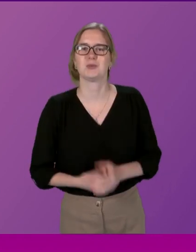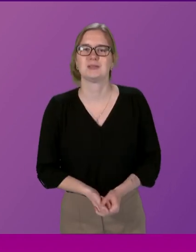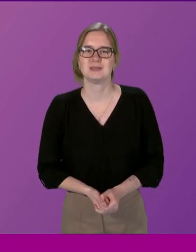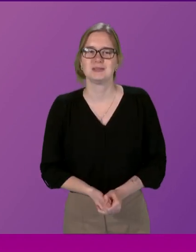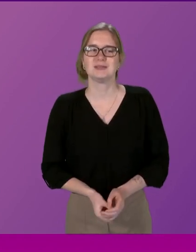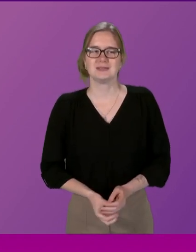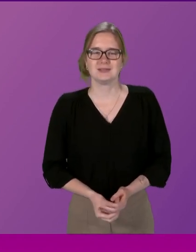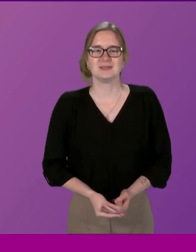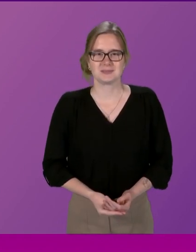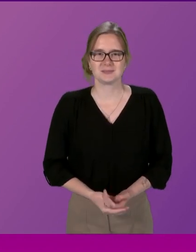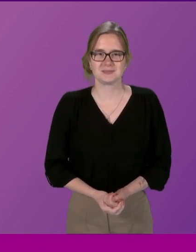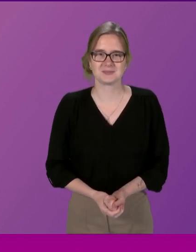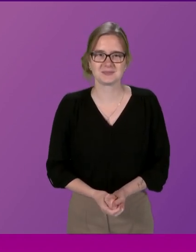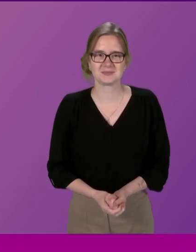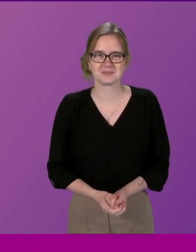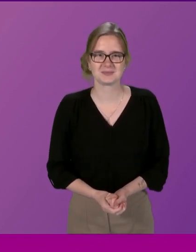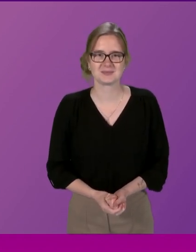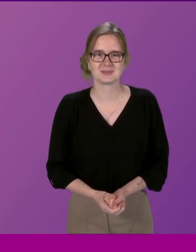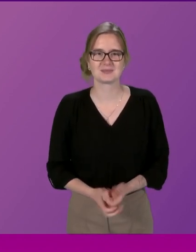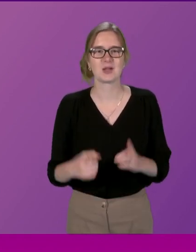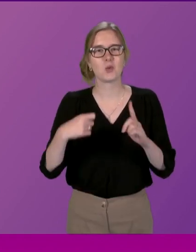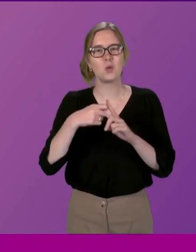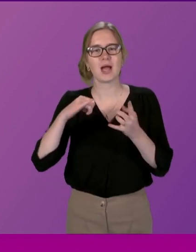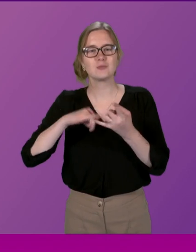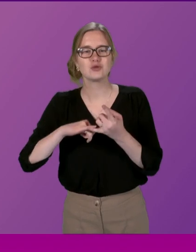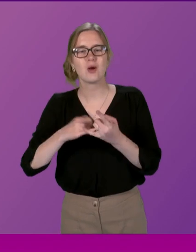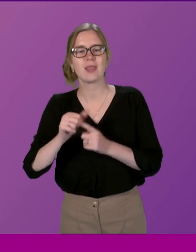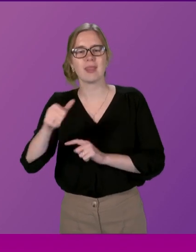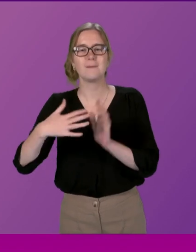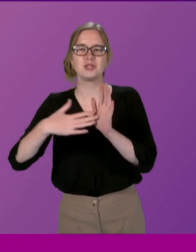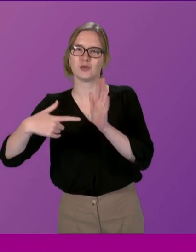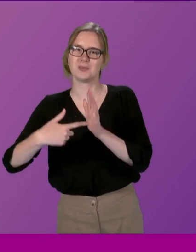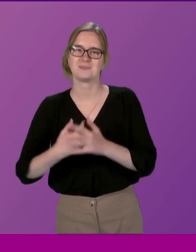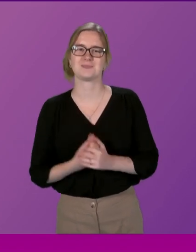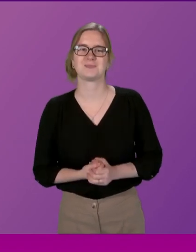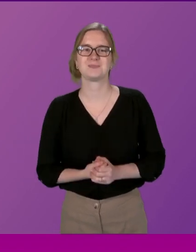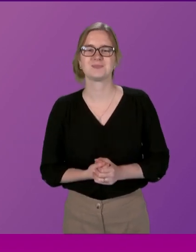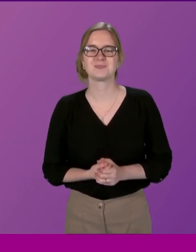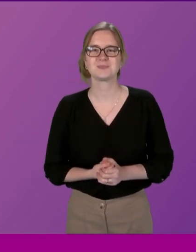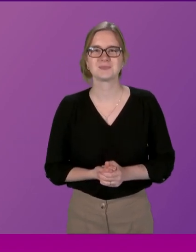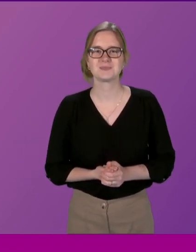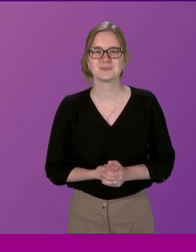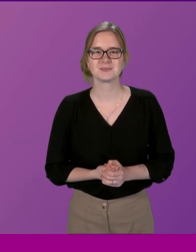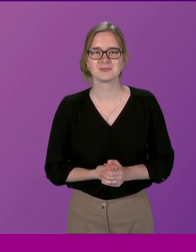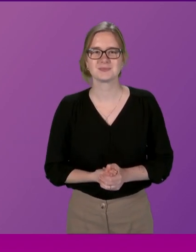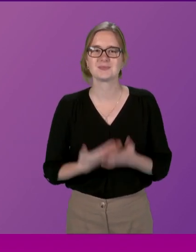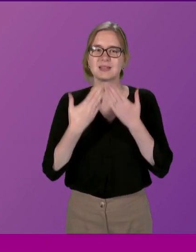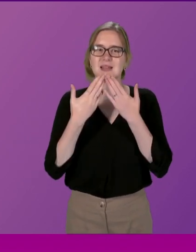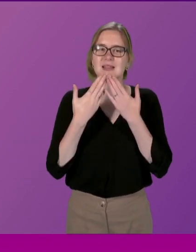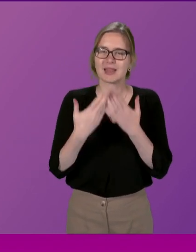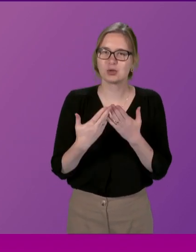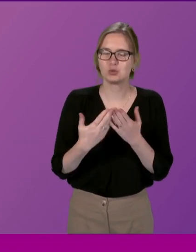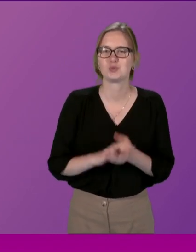thank you and I call co-cab Stuart to be followed by Michelle Thompson thank you presiding officer